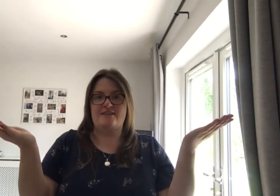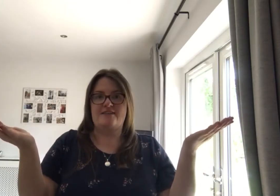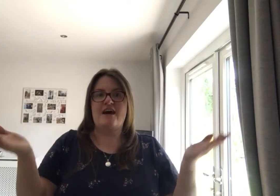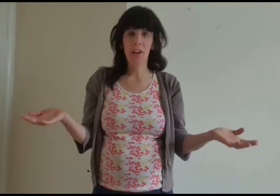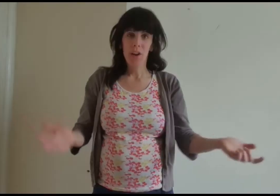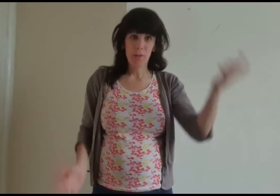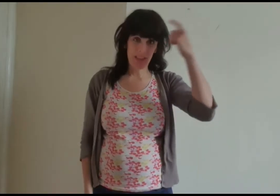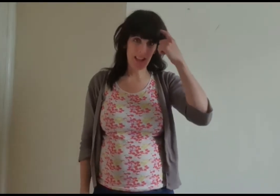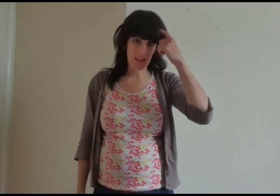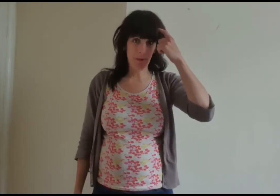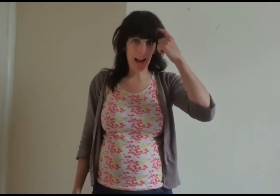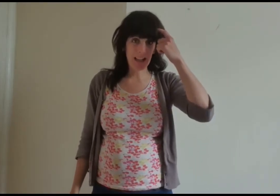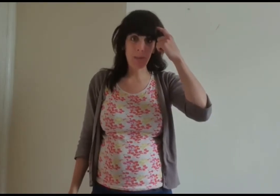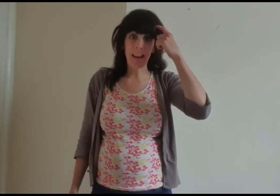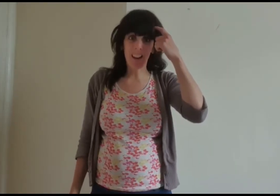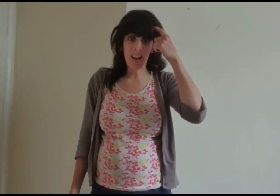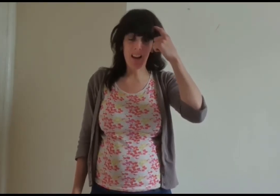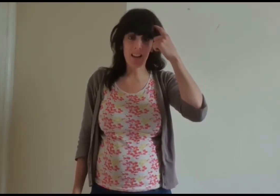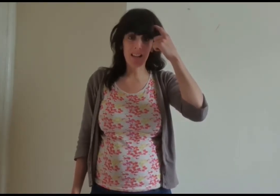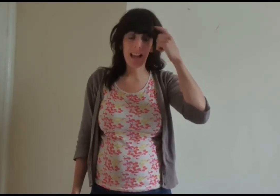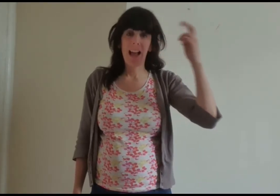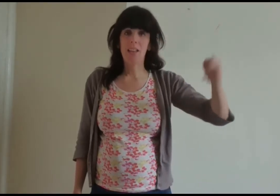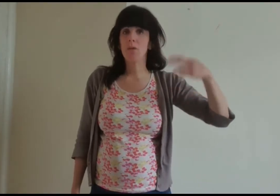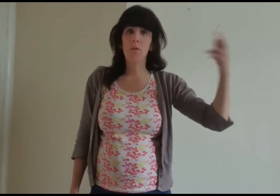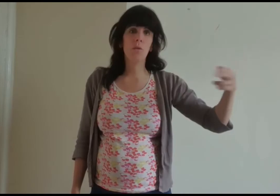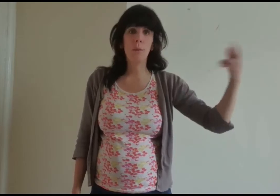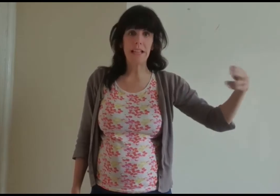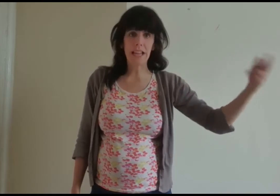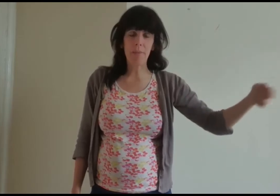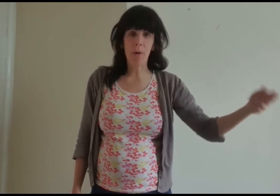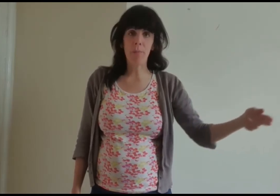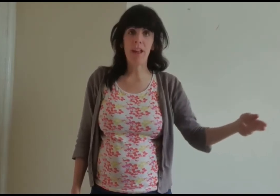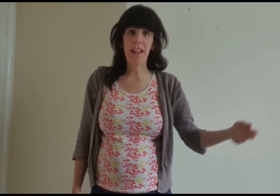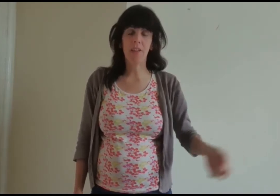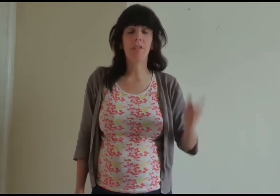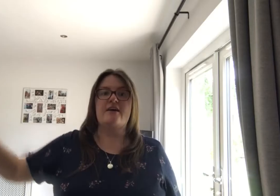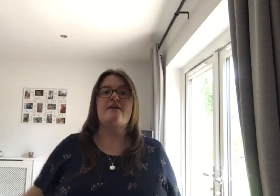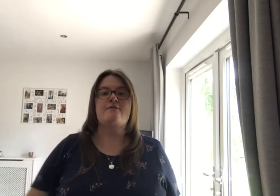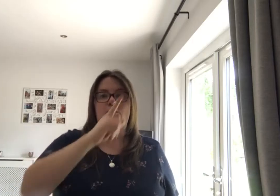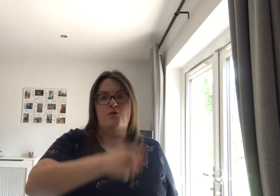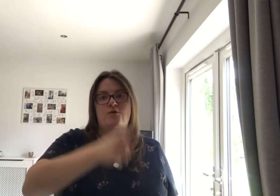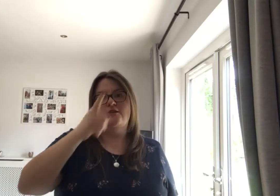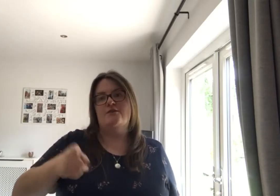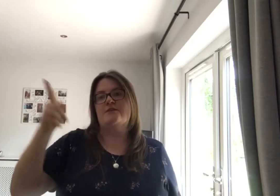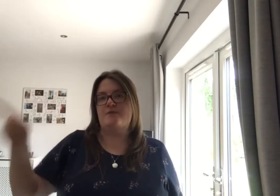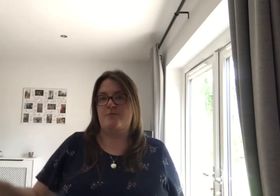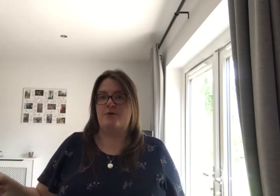with this in mind be alert and always keep on praying for all the Lord's people